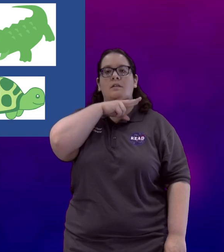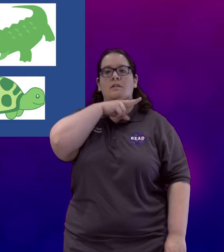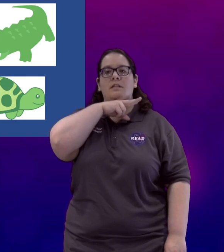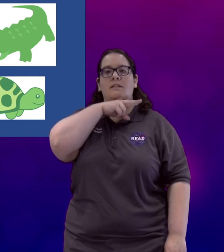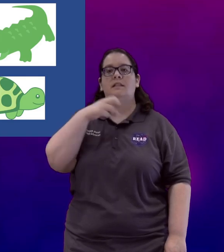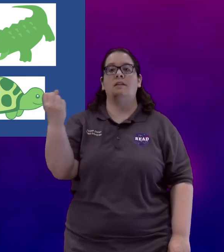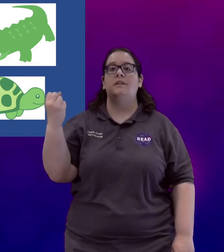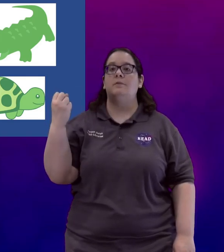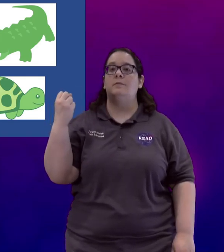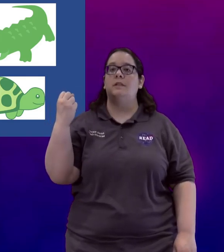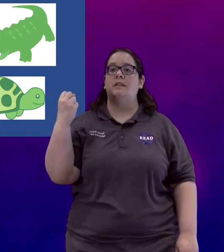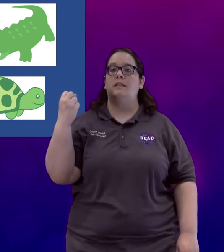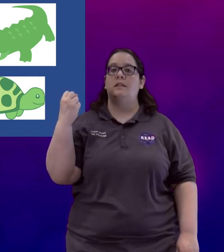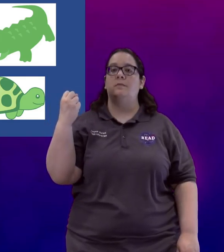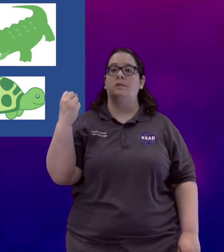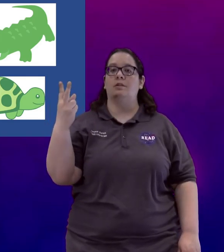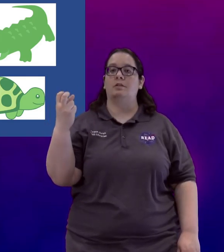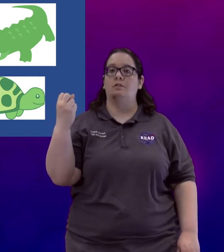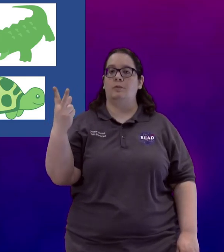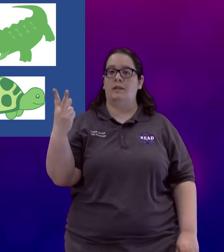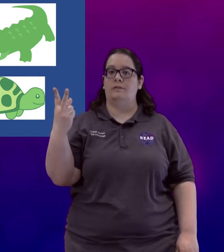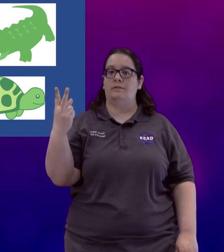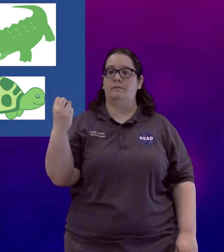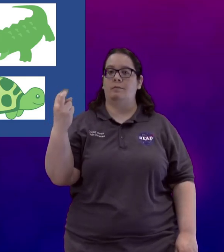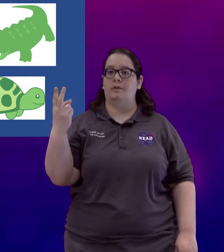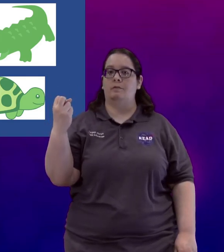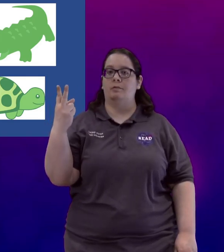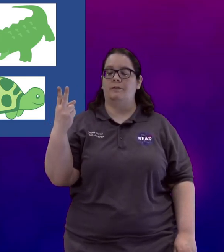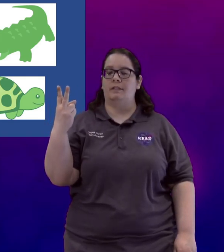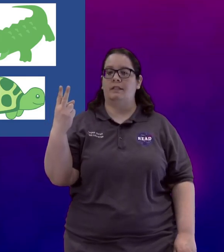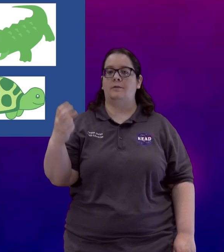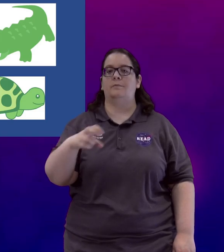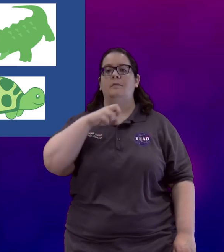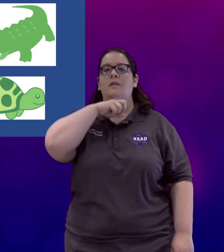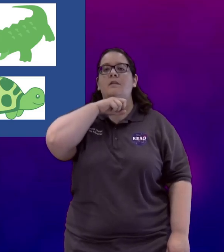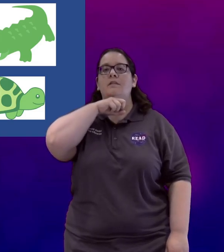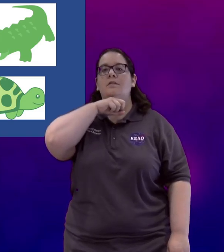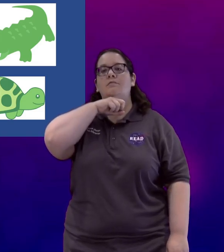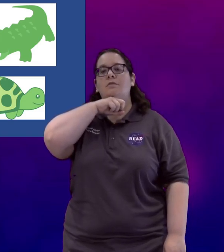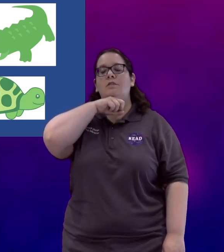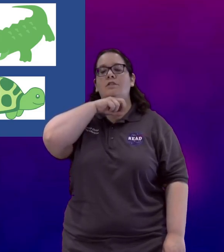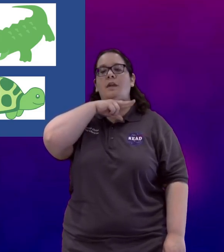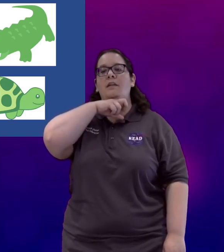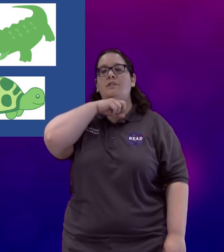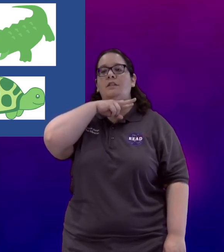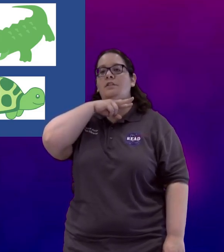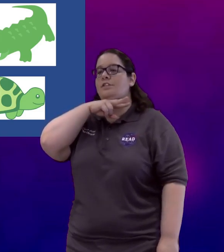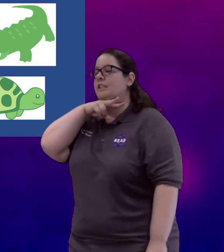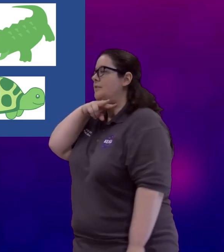Like this. Kind of like when we did the number 12. Remember we flicked it out. So you're going to do that just under your chin.